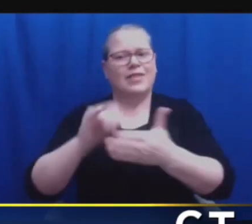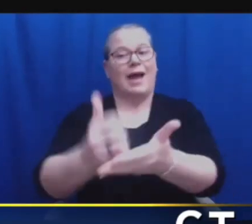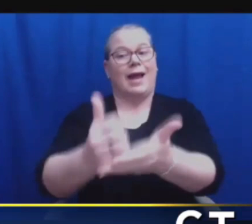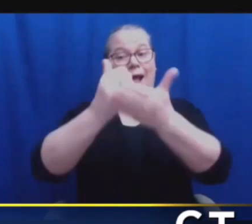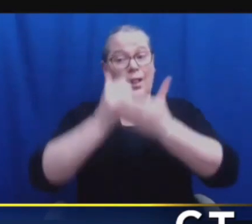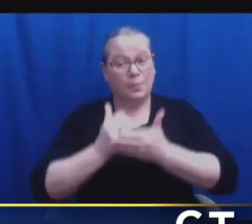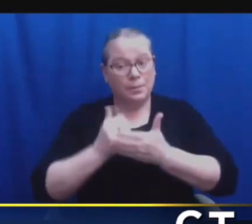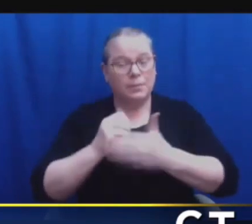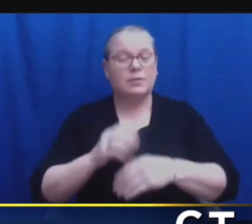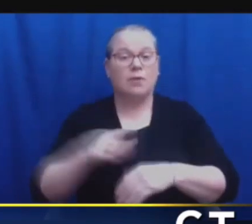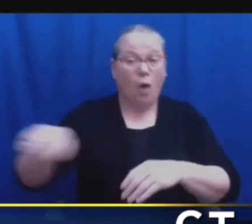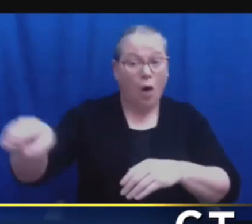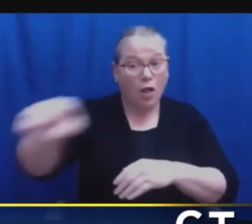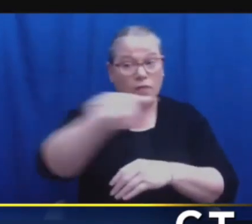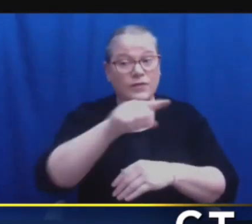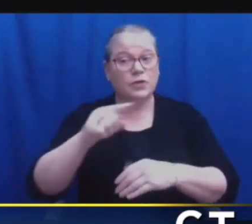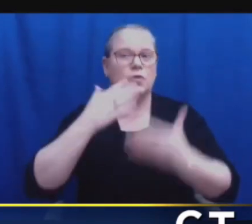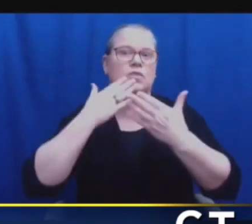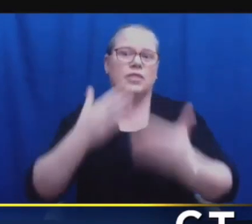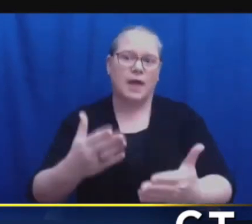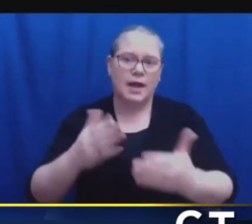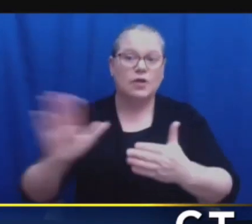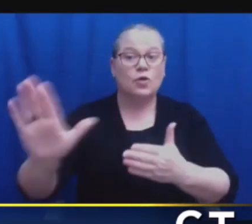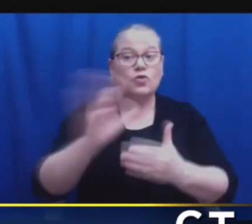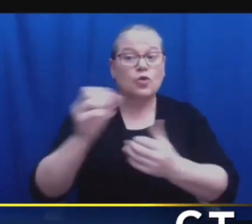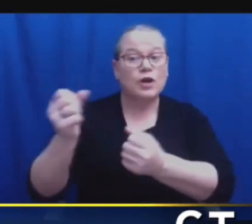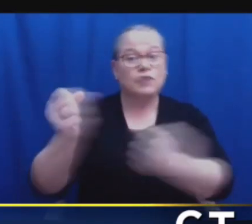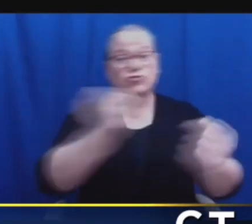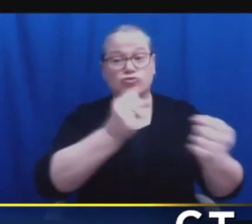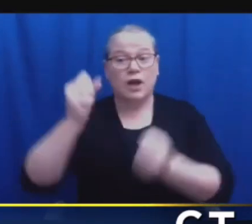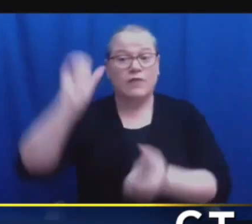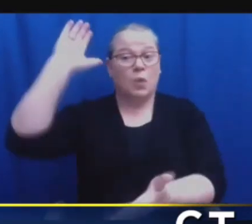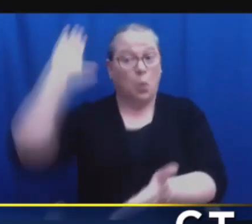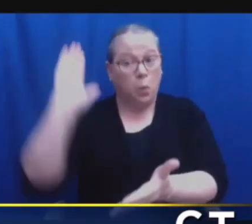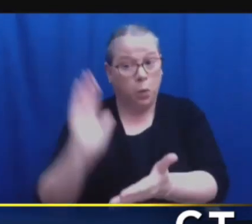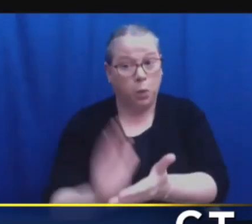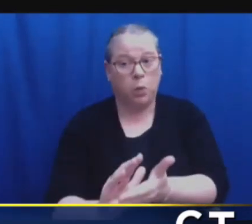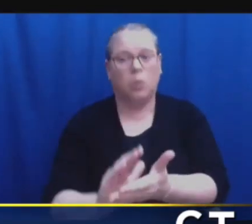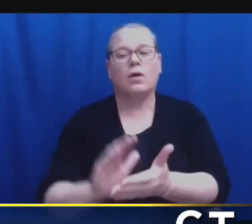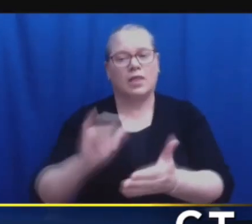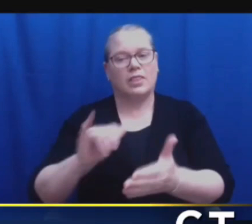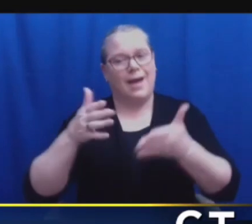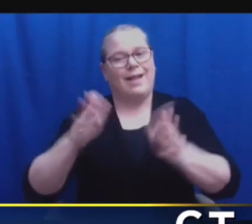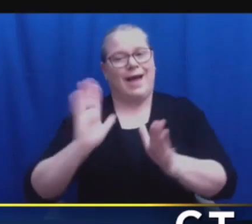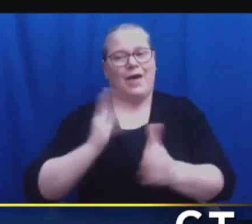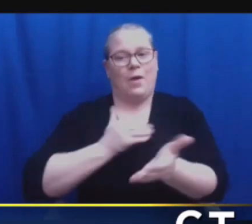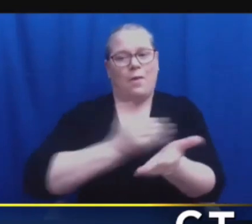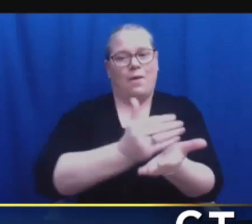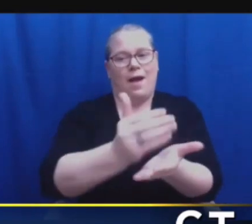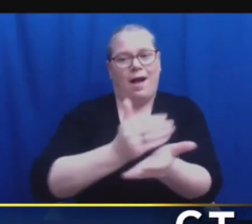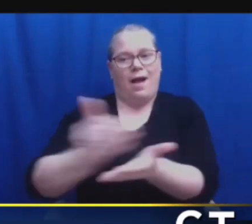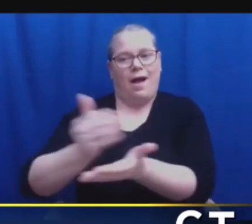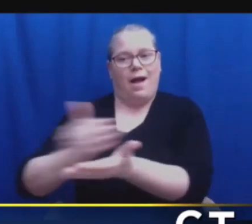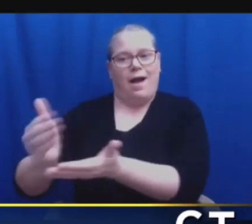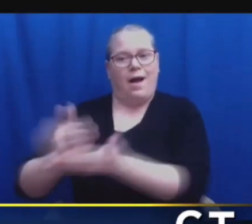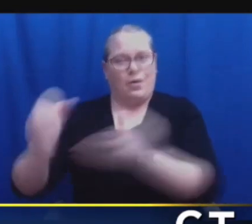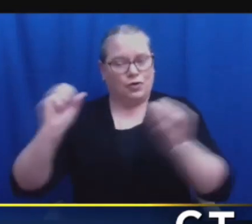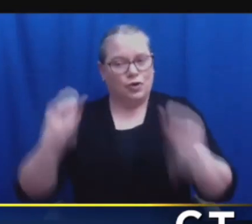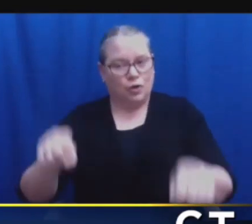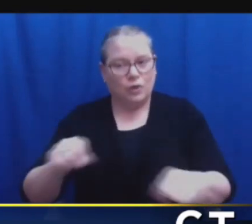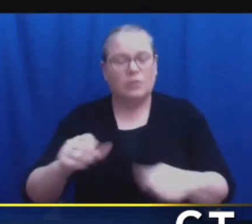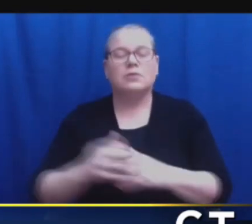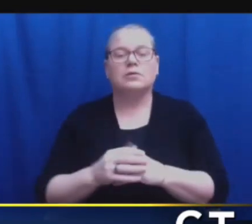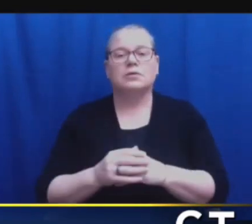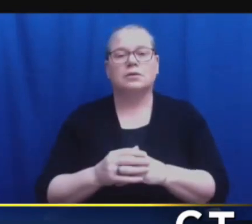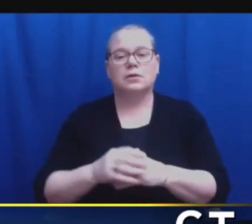travel as well. That allowed our snowplows to do the job they had to do. Bus service gets going again, think,